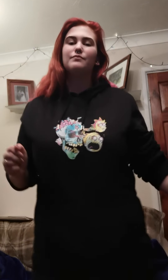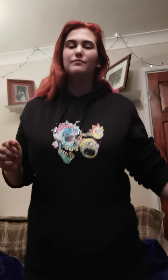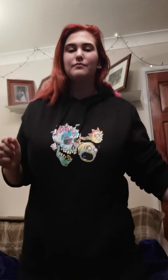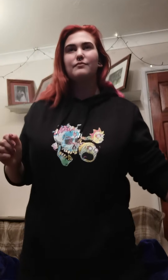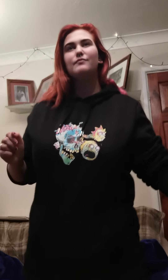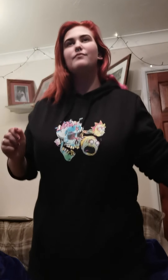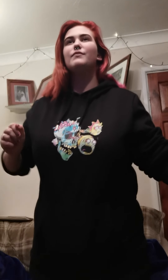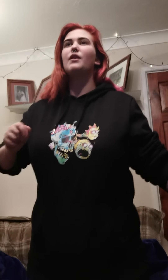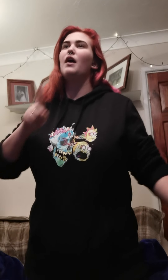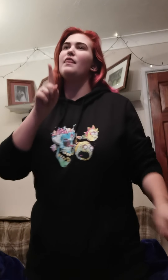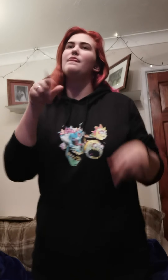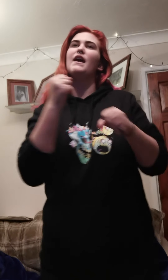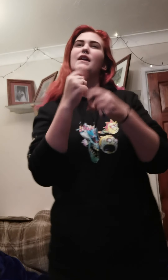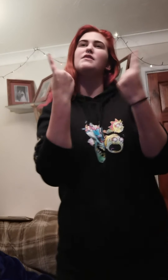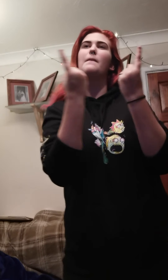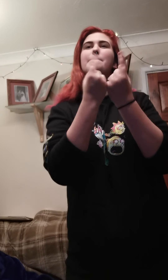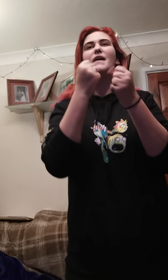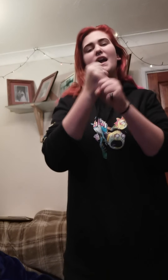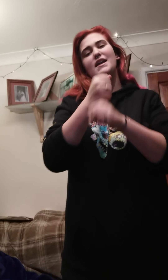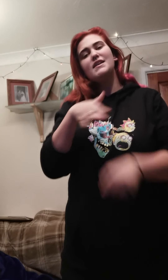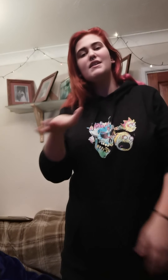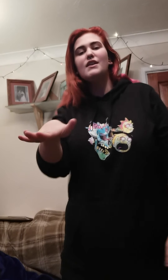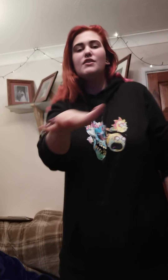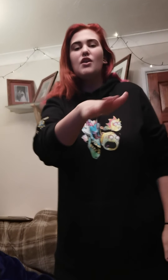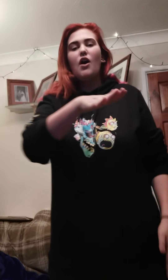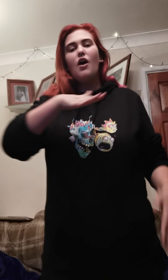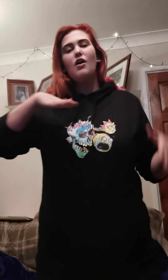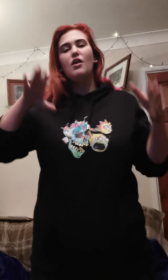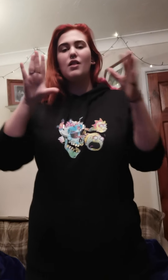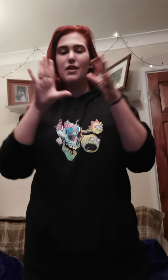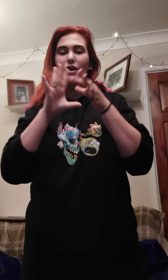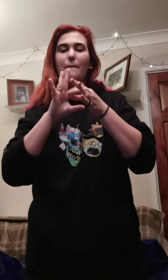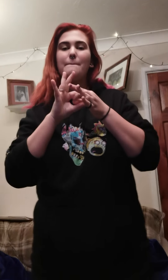One thing that makes it all complete